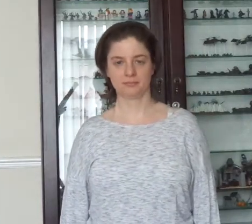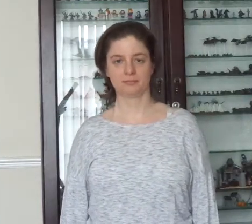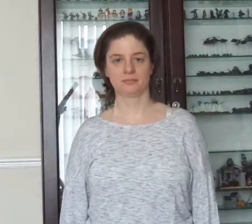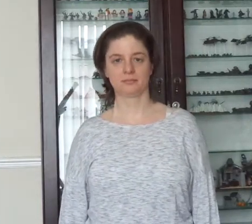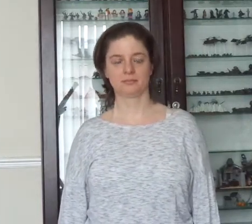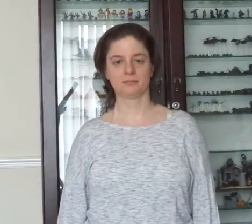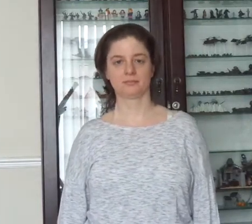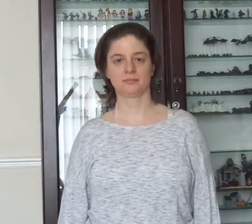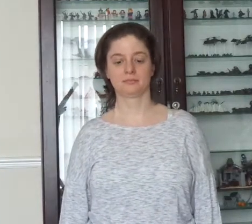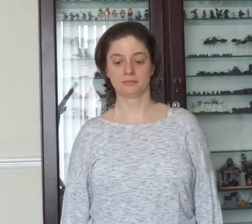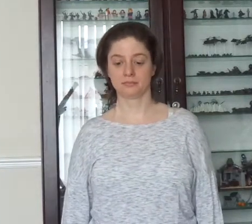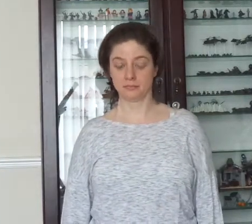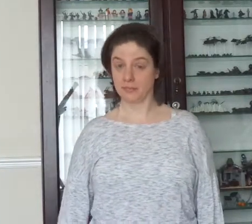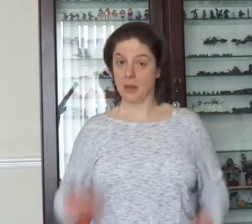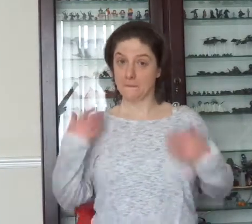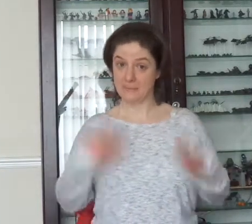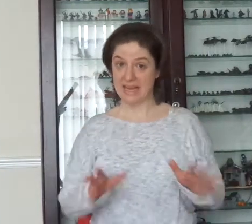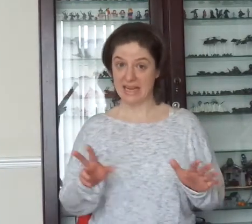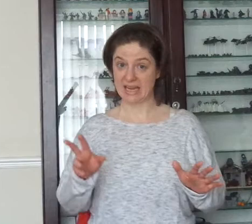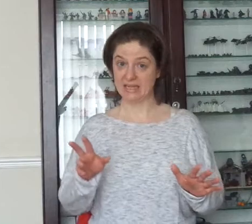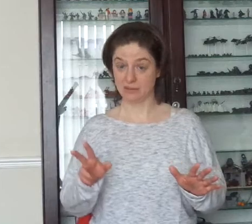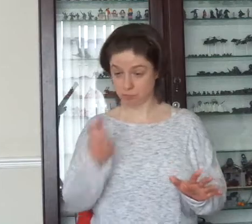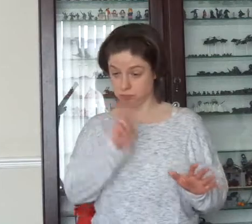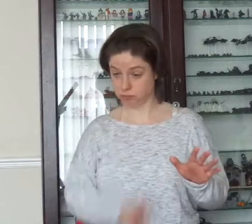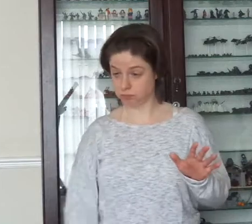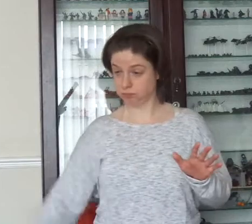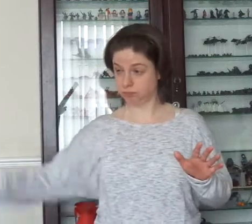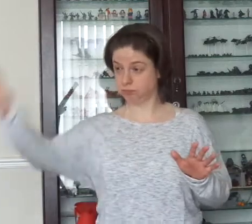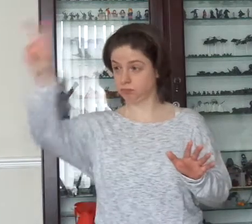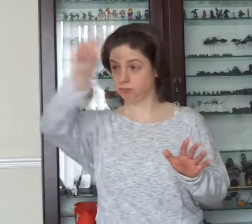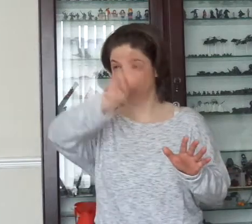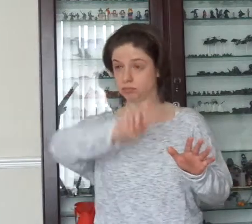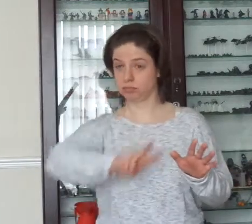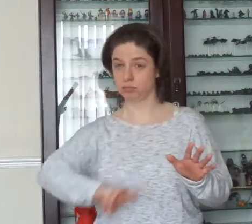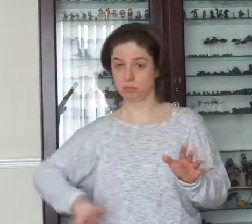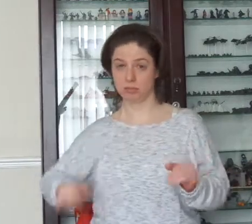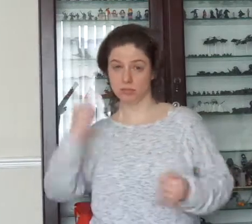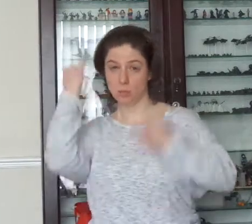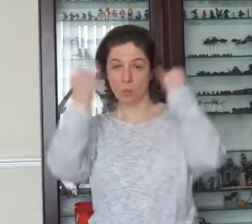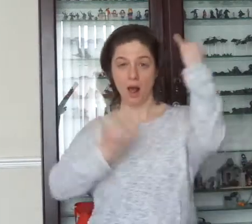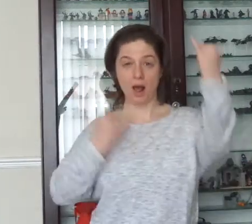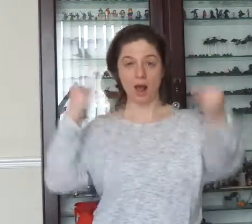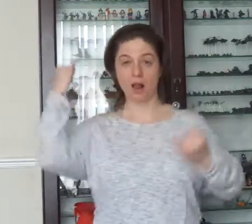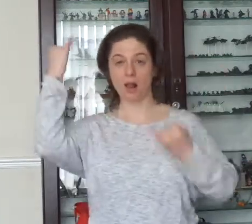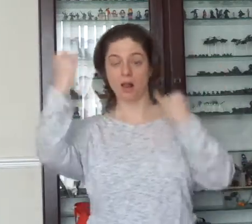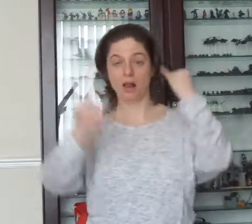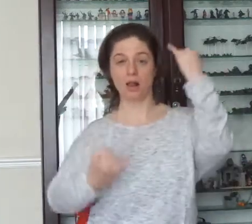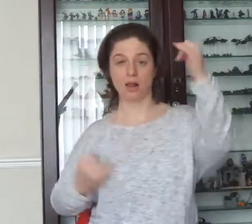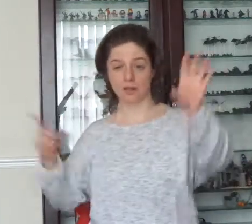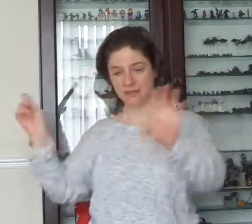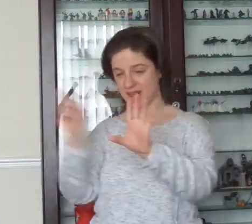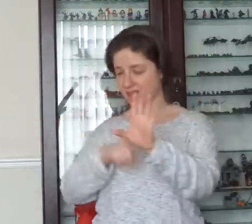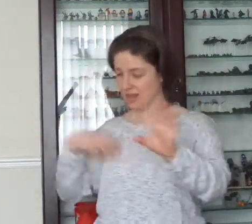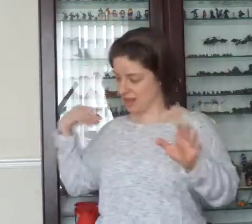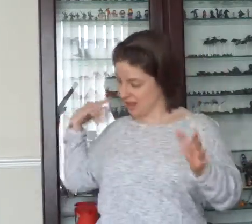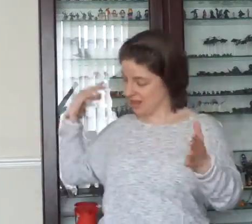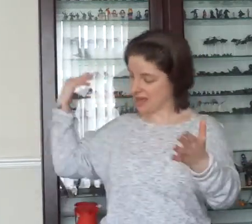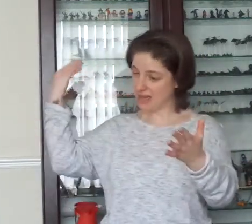I've been a wild rover for many's the year, and I've spent